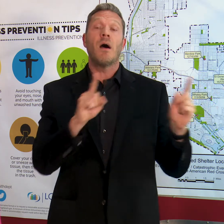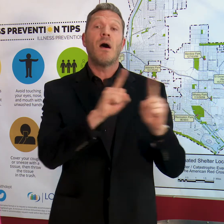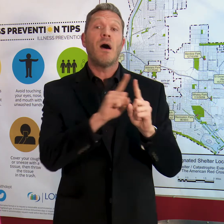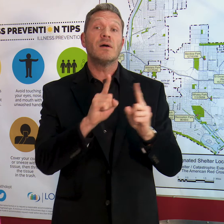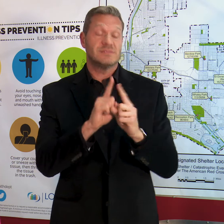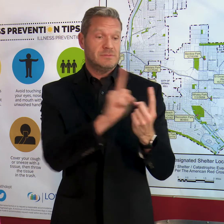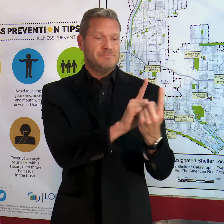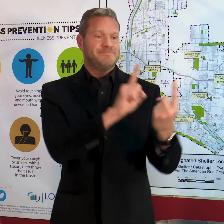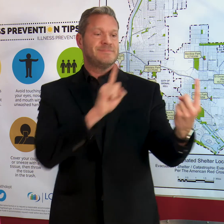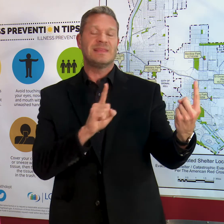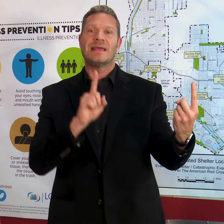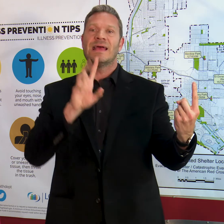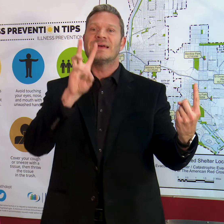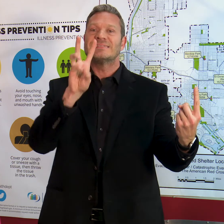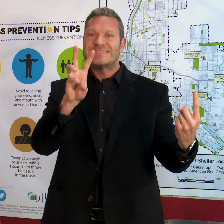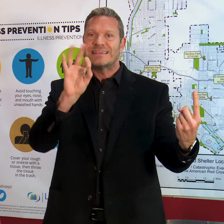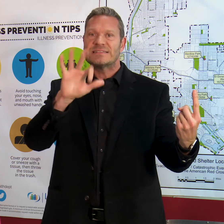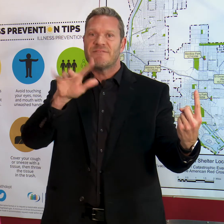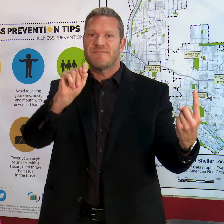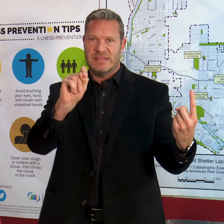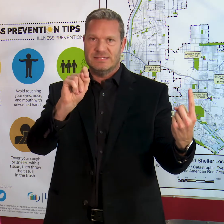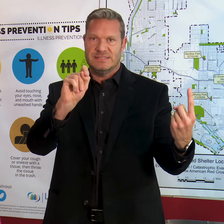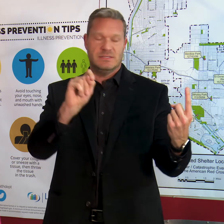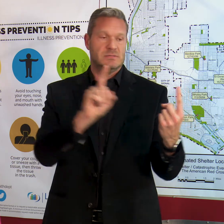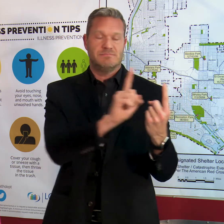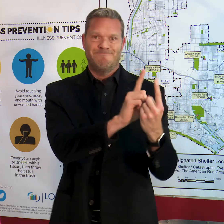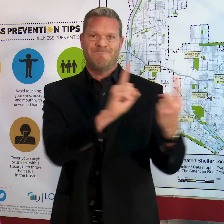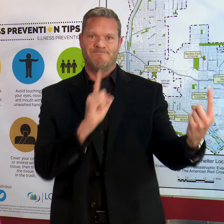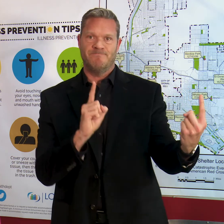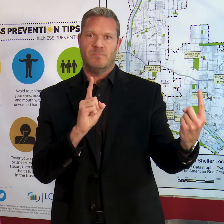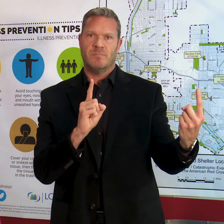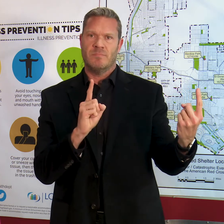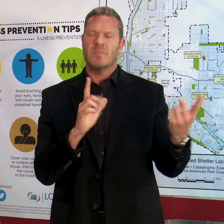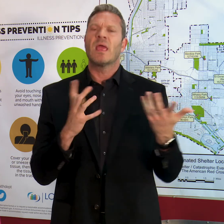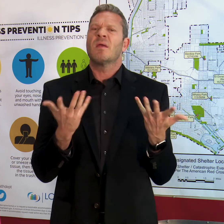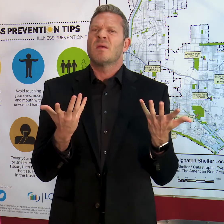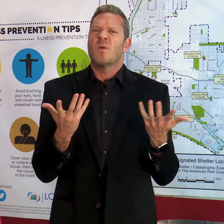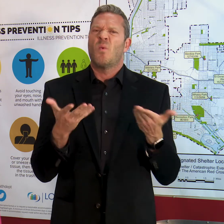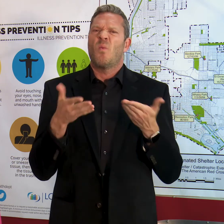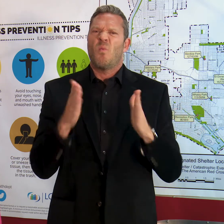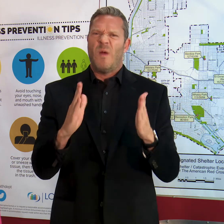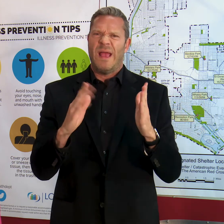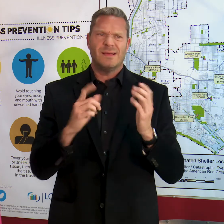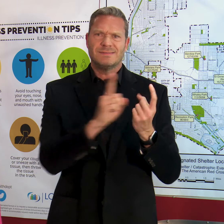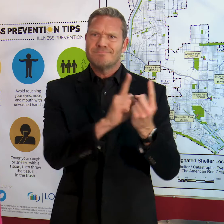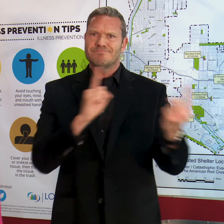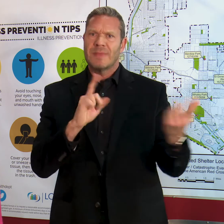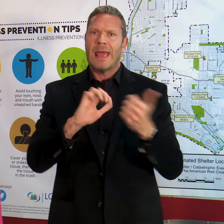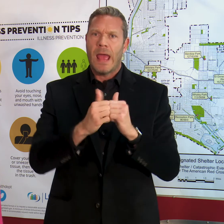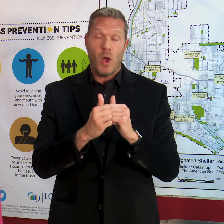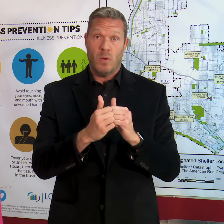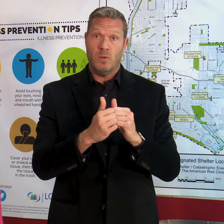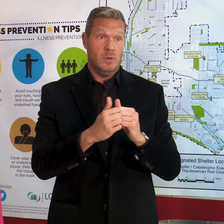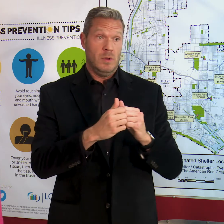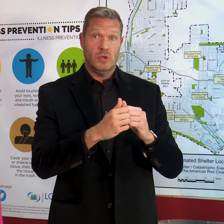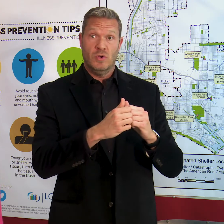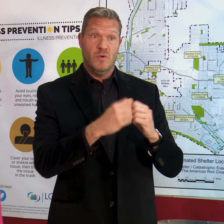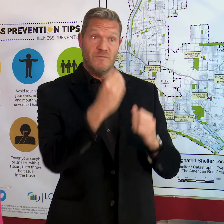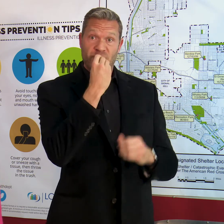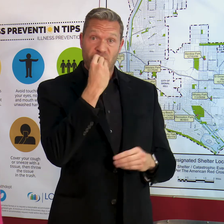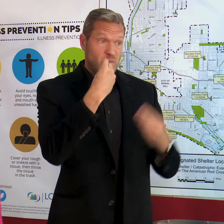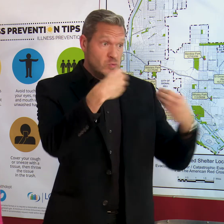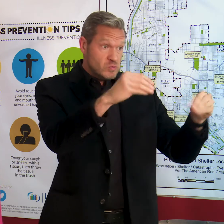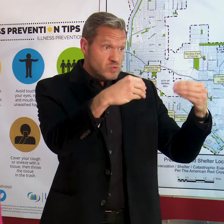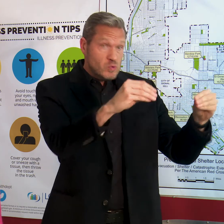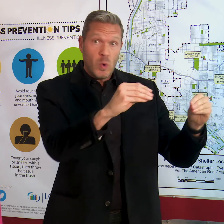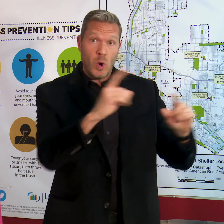away from others. Some ways of practicing social distancing include visiting stores when they might not be